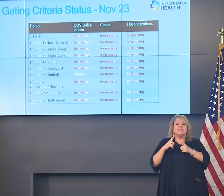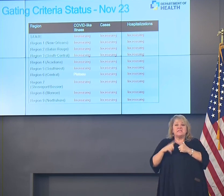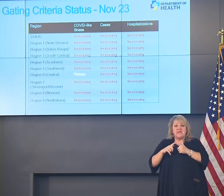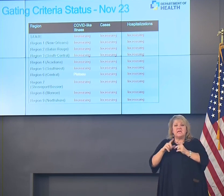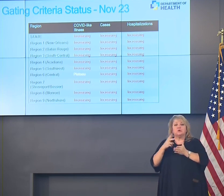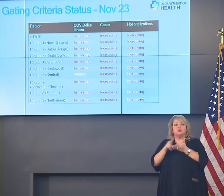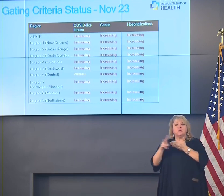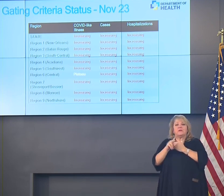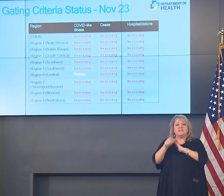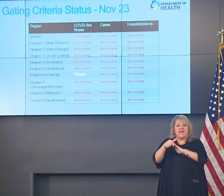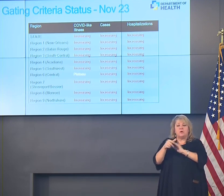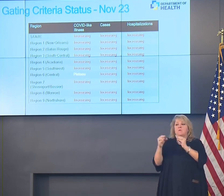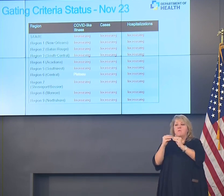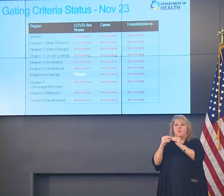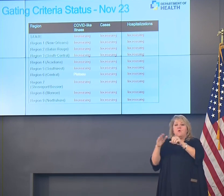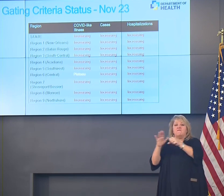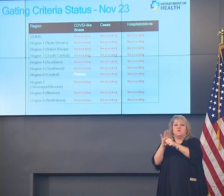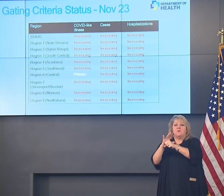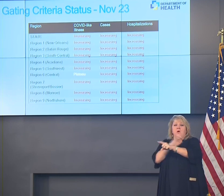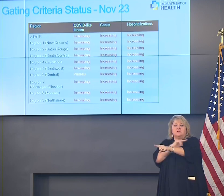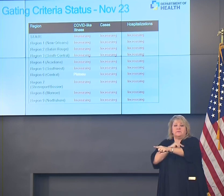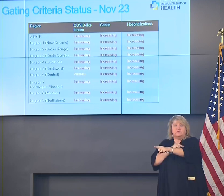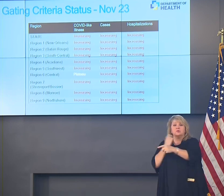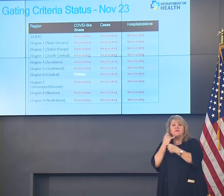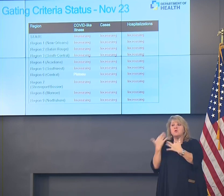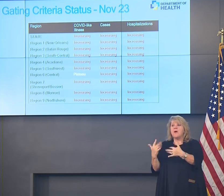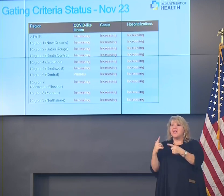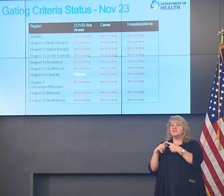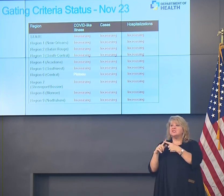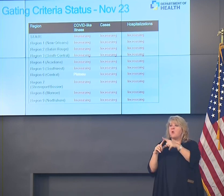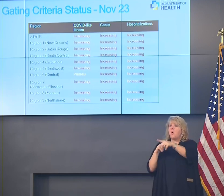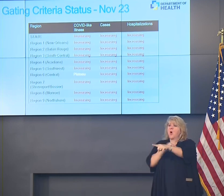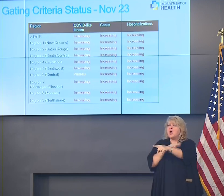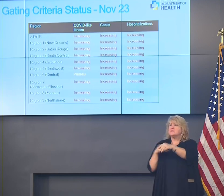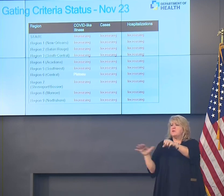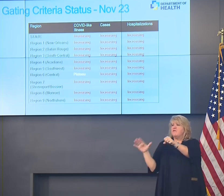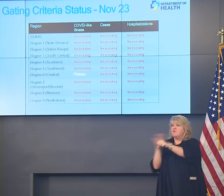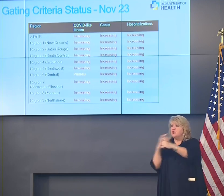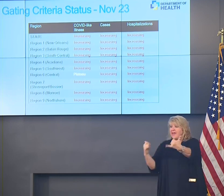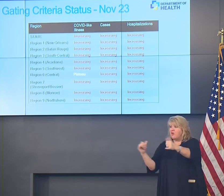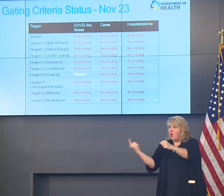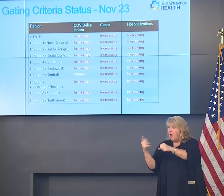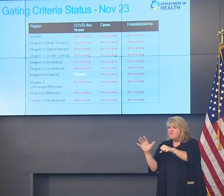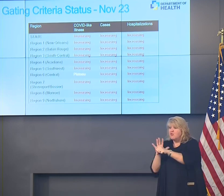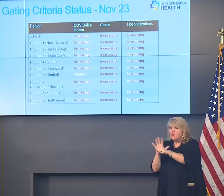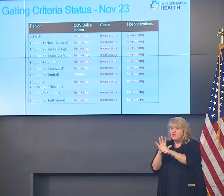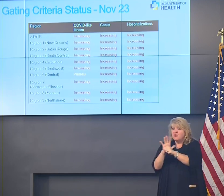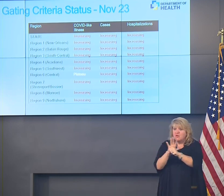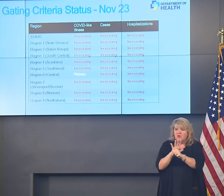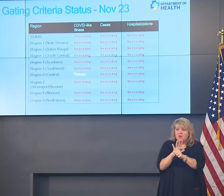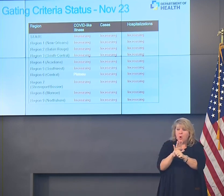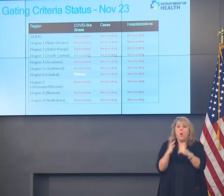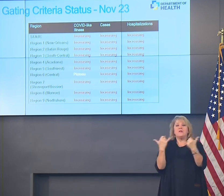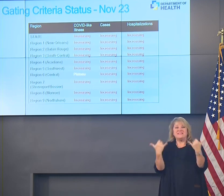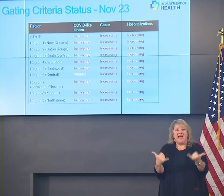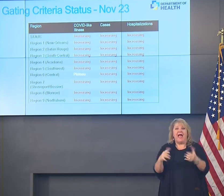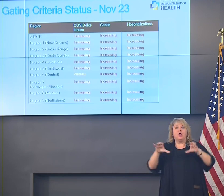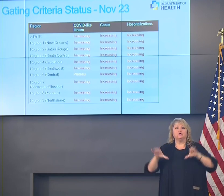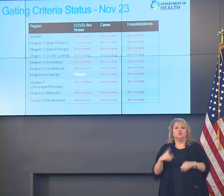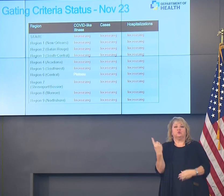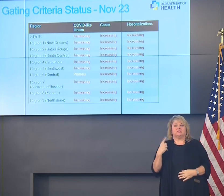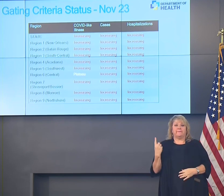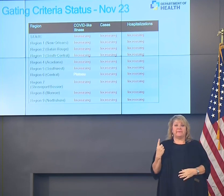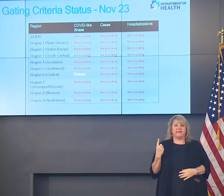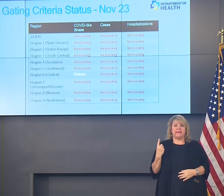if you wait to act until your hospitals are at 100 percent capacity, that is way too late and you get in a situation where people